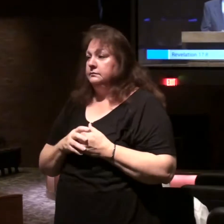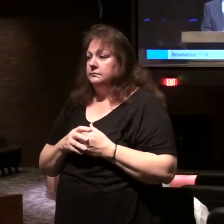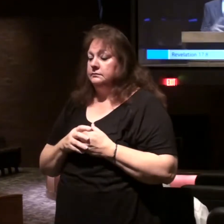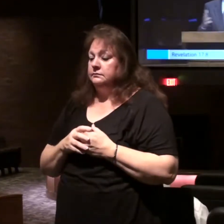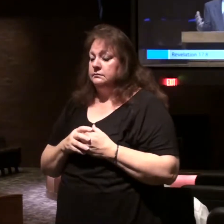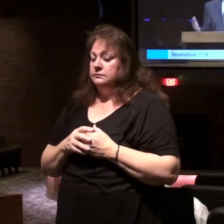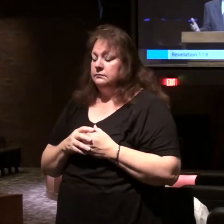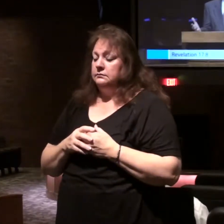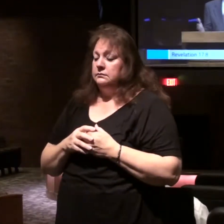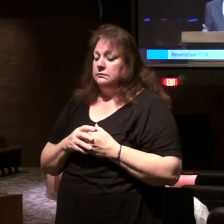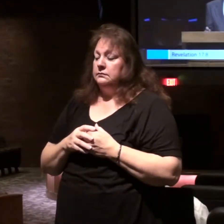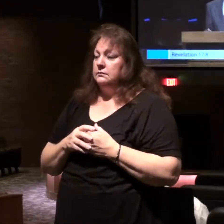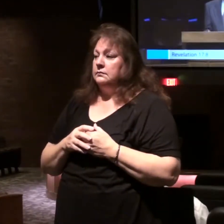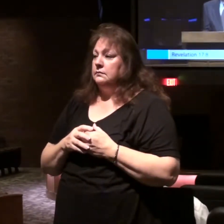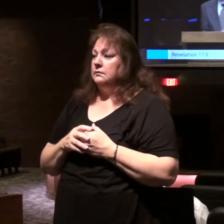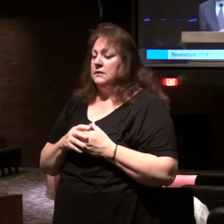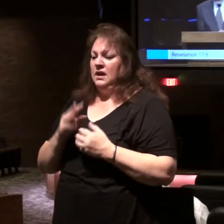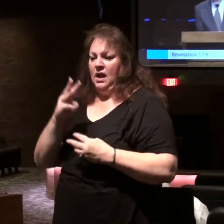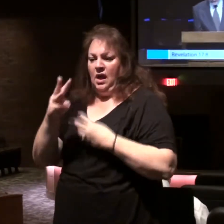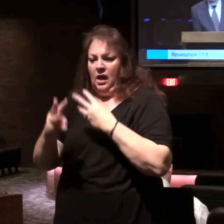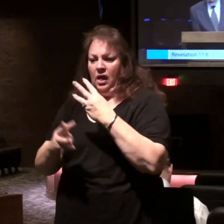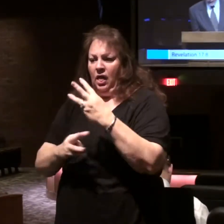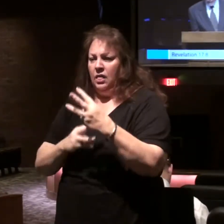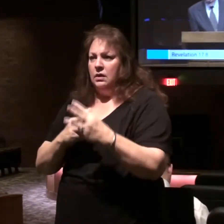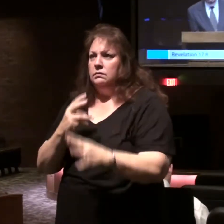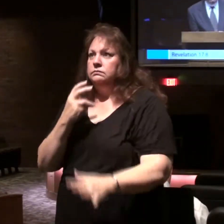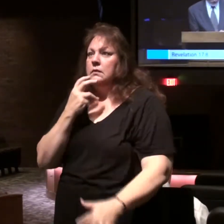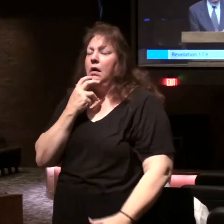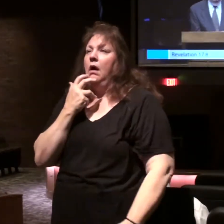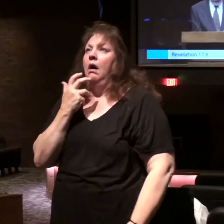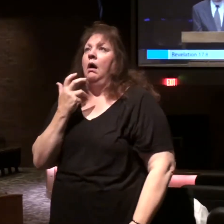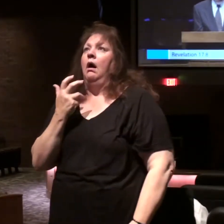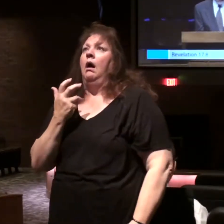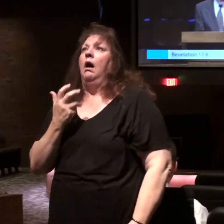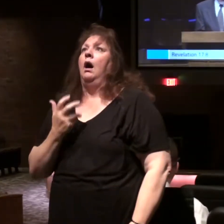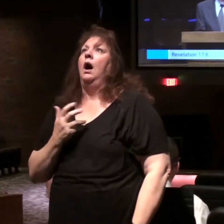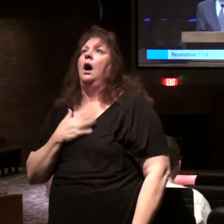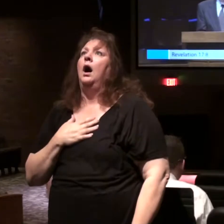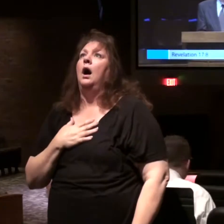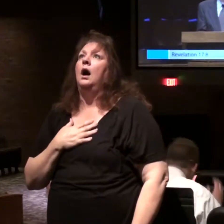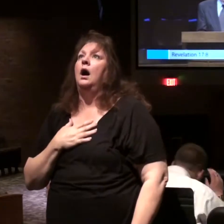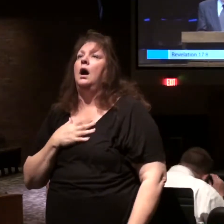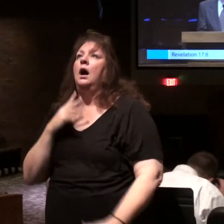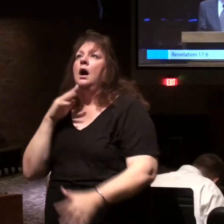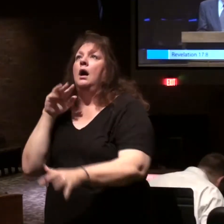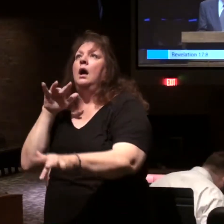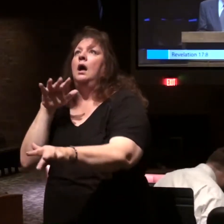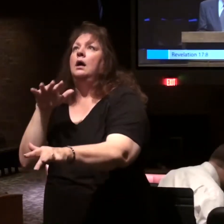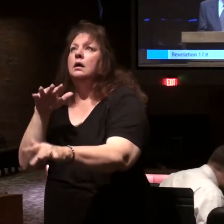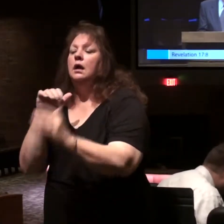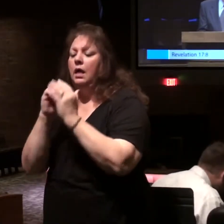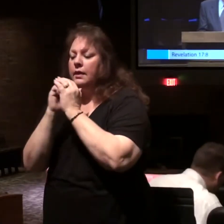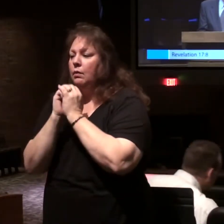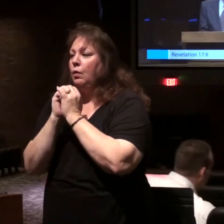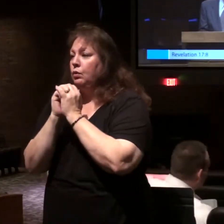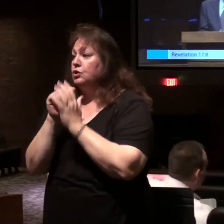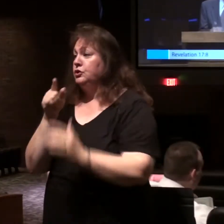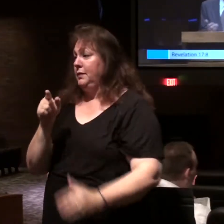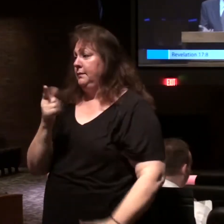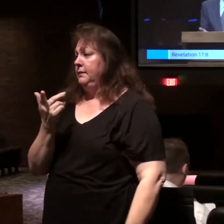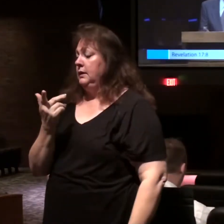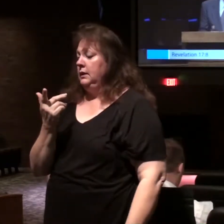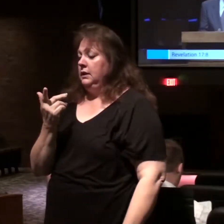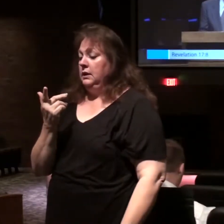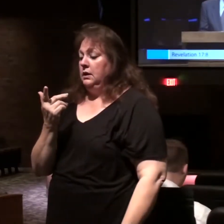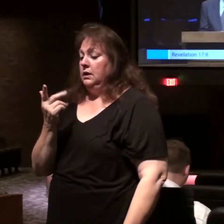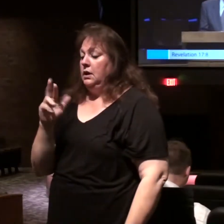And that causes the world to be amazed by him. They will come to worship him. Come down in verse 12